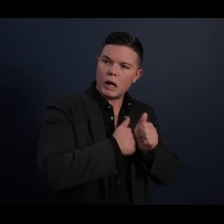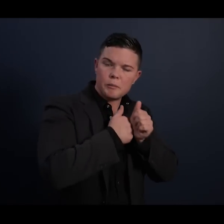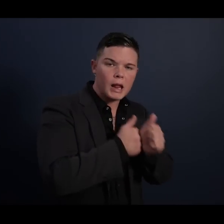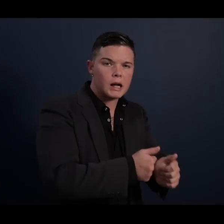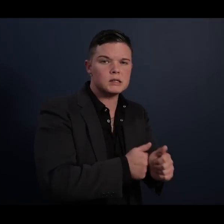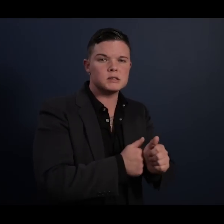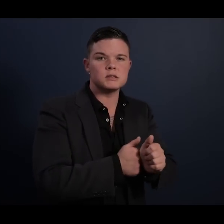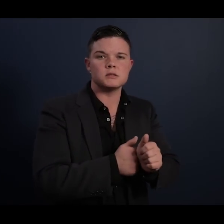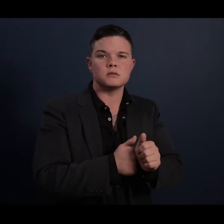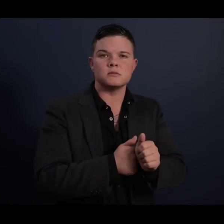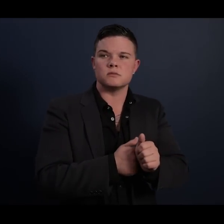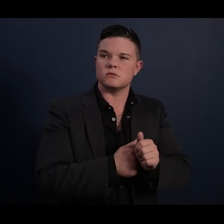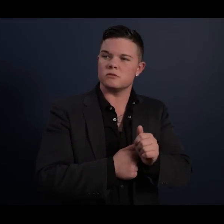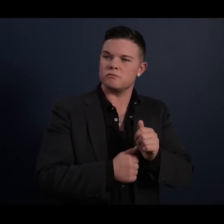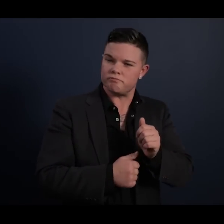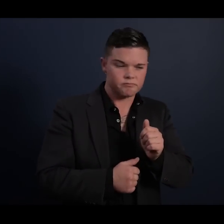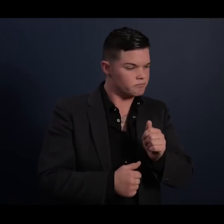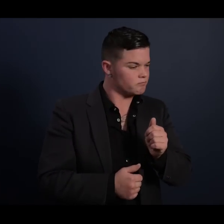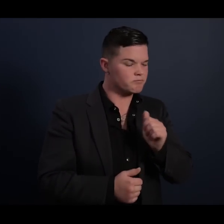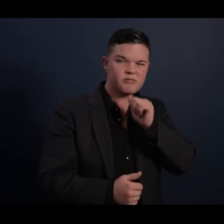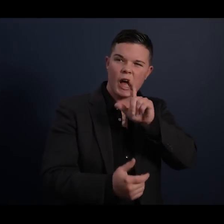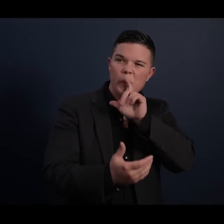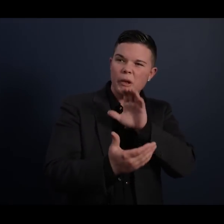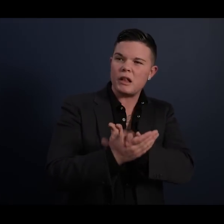cynicism when our voices must be heard.